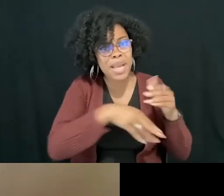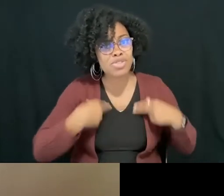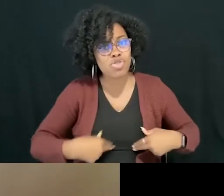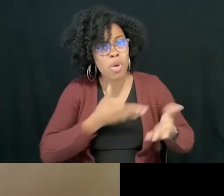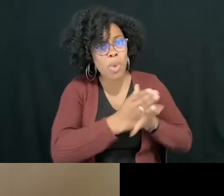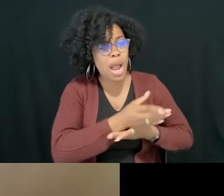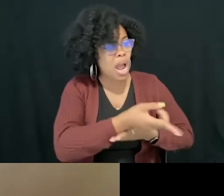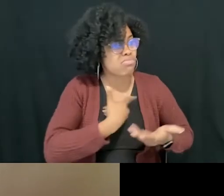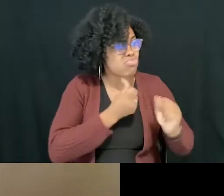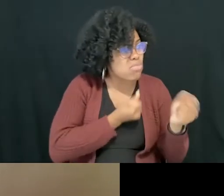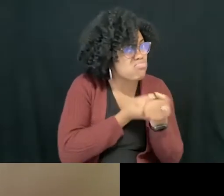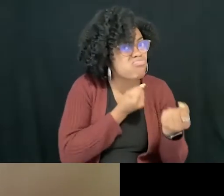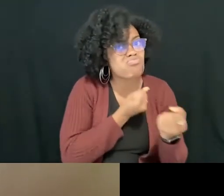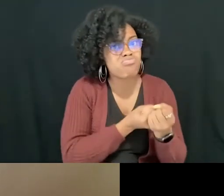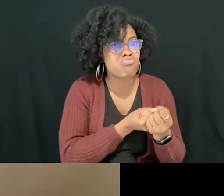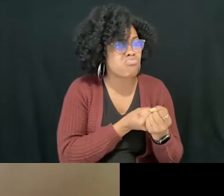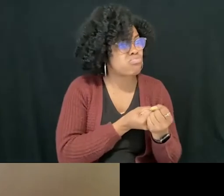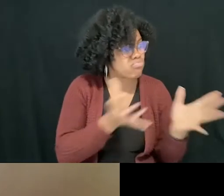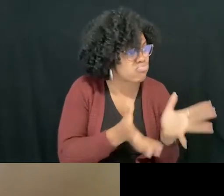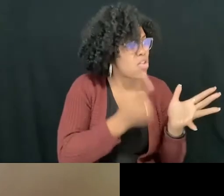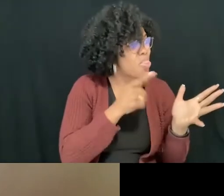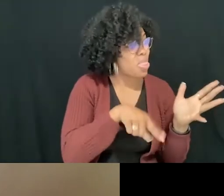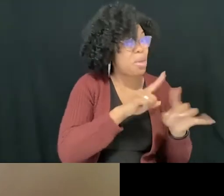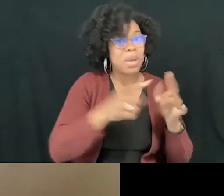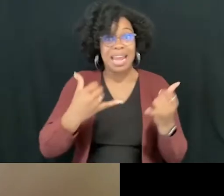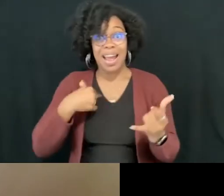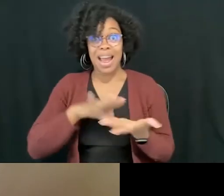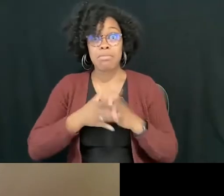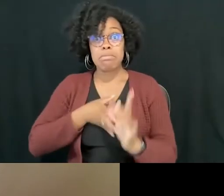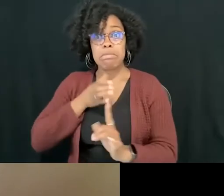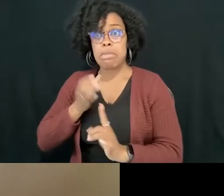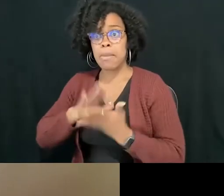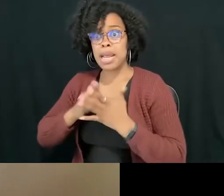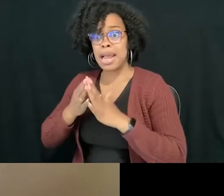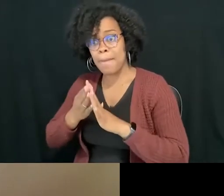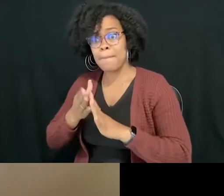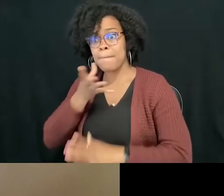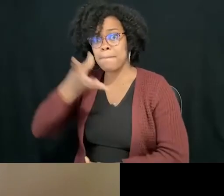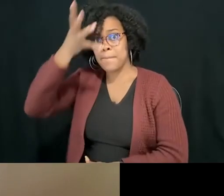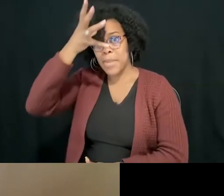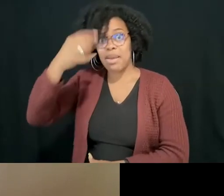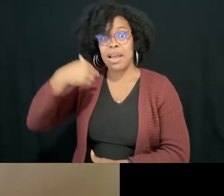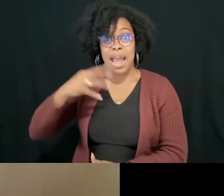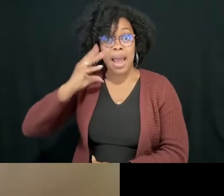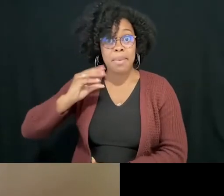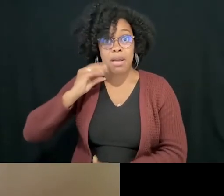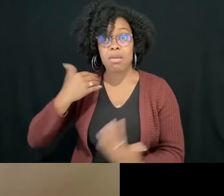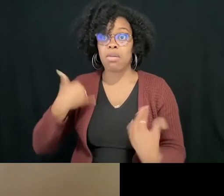And and and now that I'm a parent, you know, so and I've had this experience of like having zero energy and